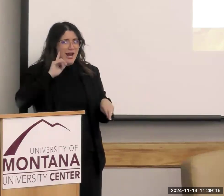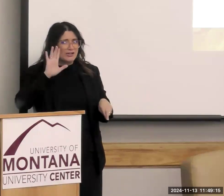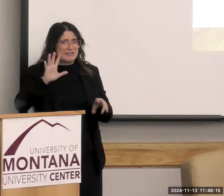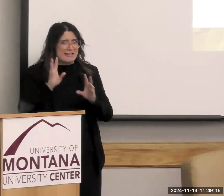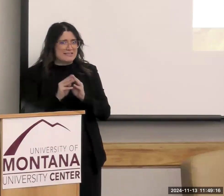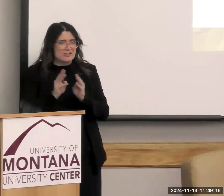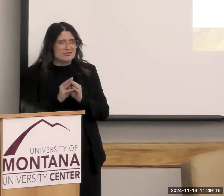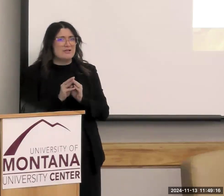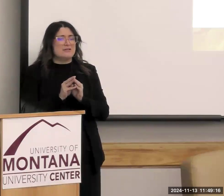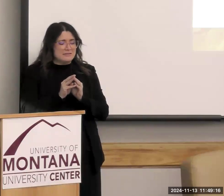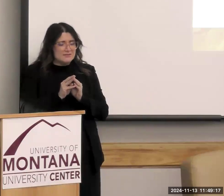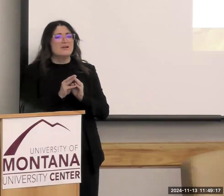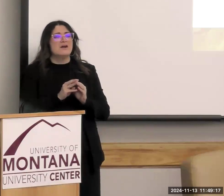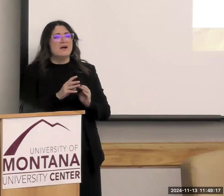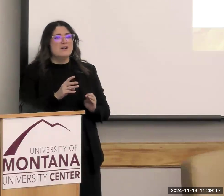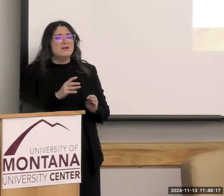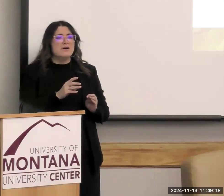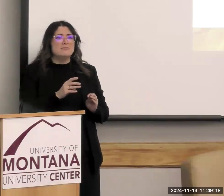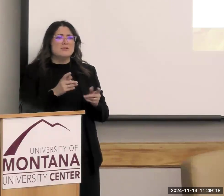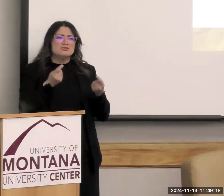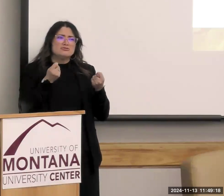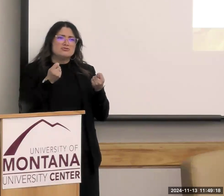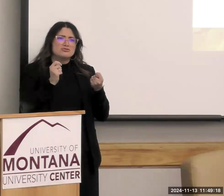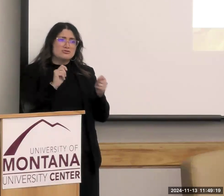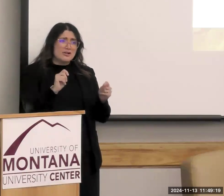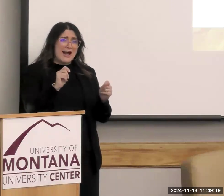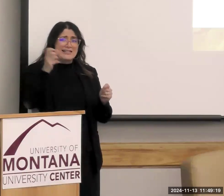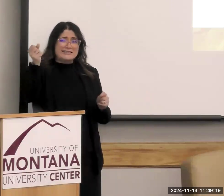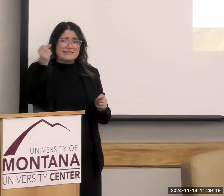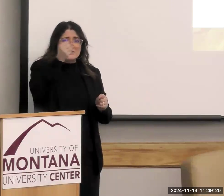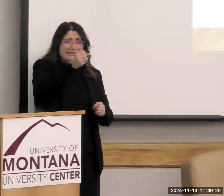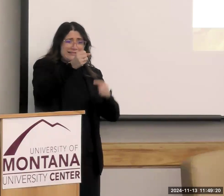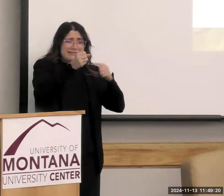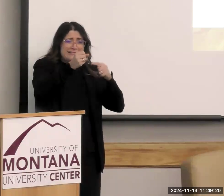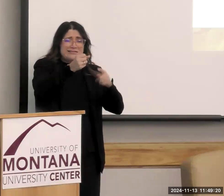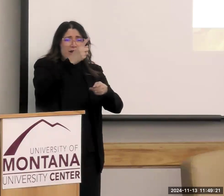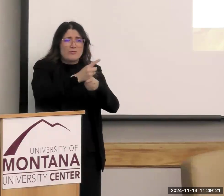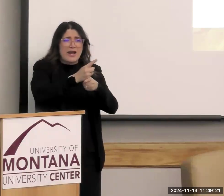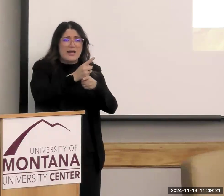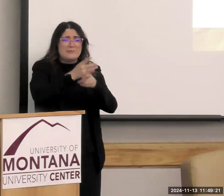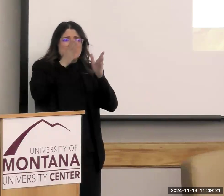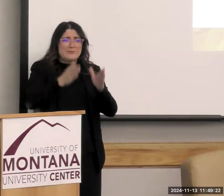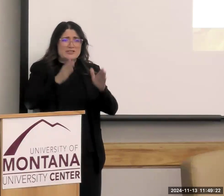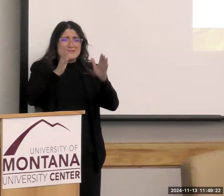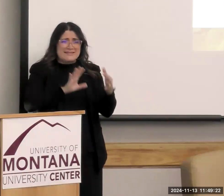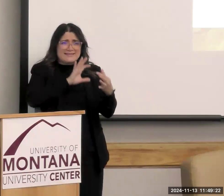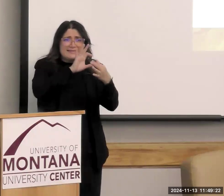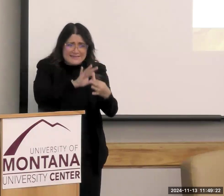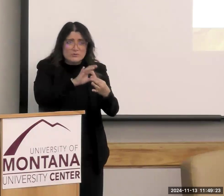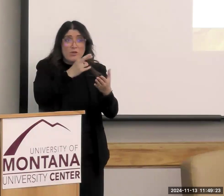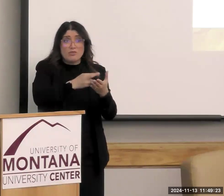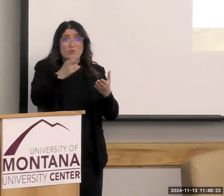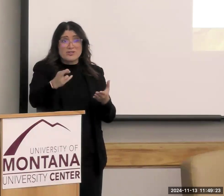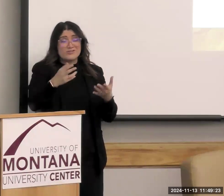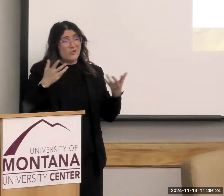but trying to get the right person to help you connect to the resource. Even today, the